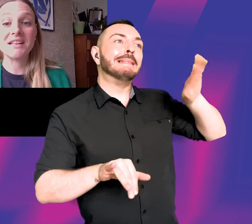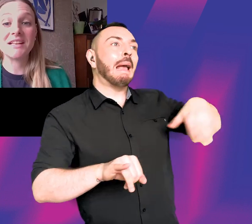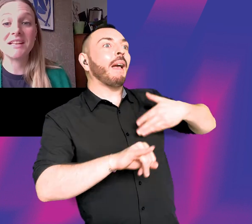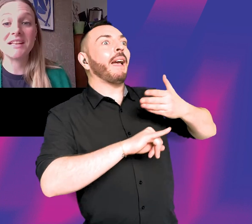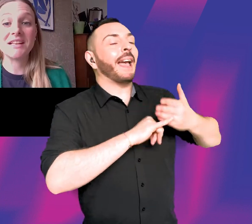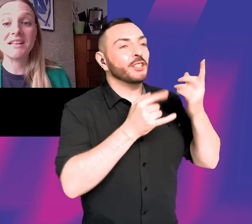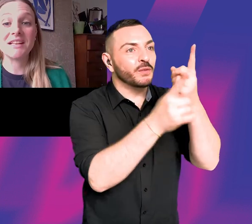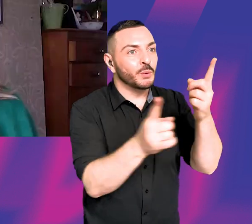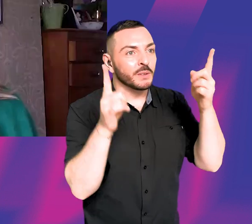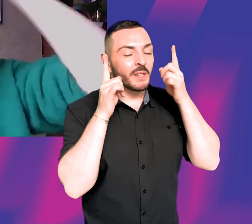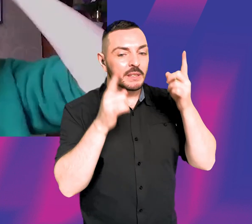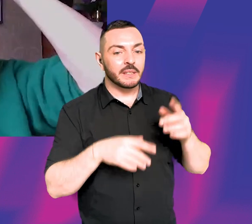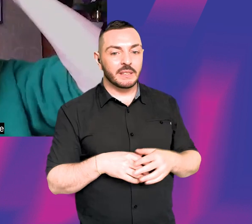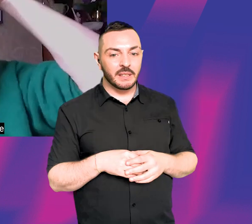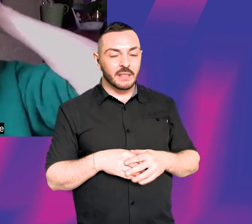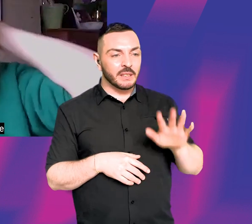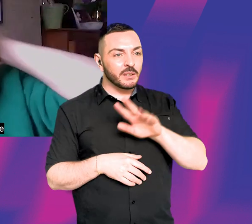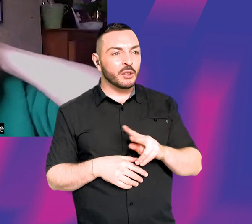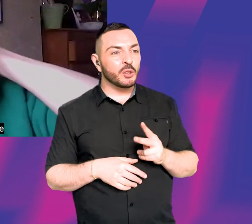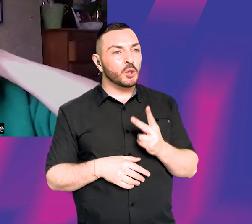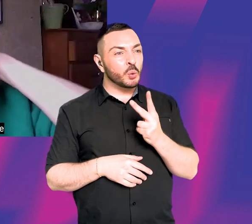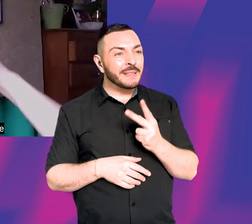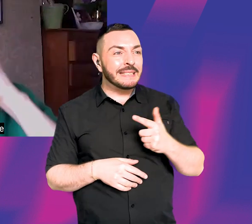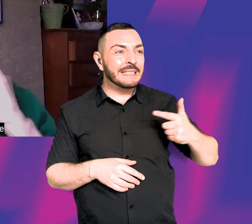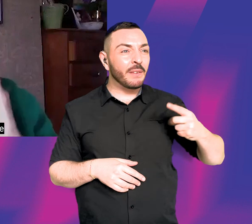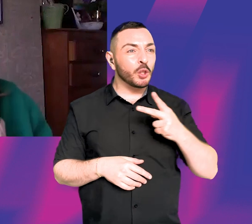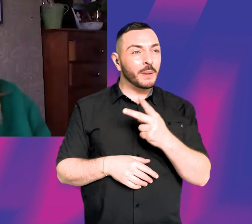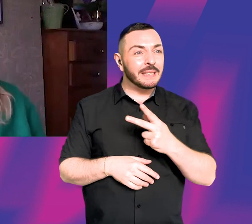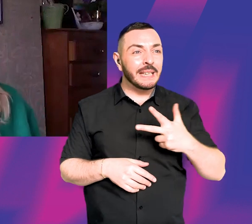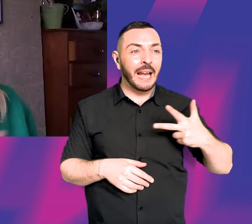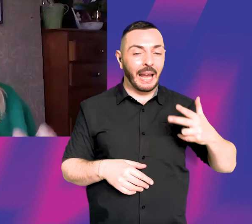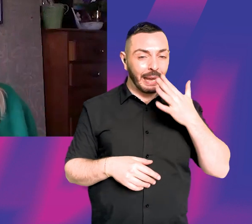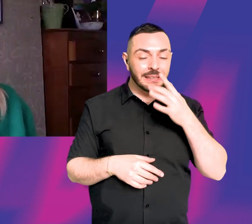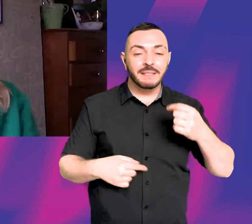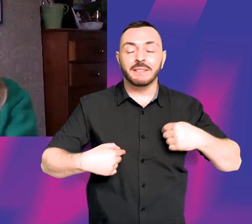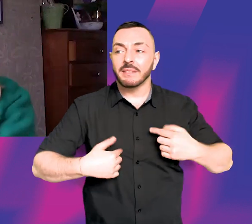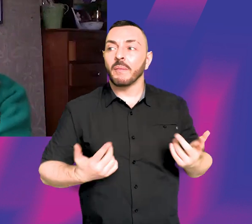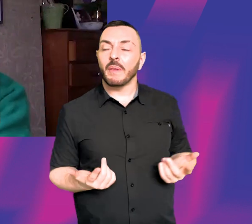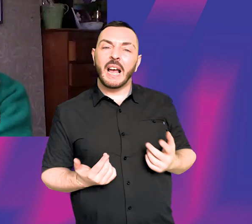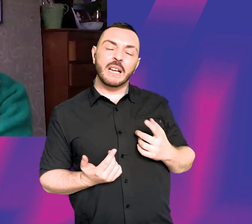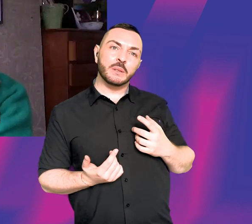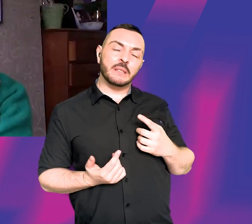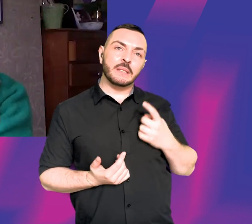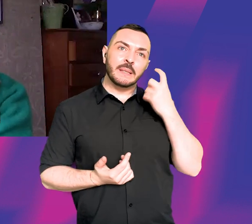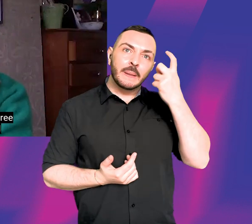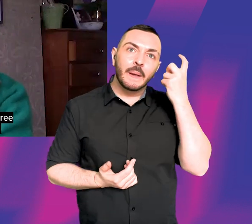of doing that. I was, I don't know, 27, 28. And that's, I think, when I had the free time to really think seriously about making a piece of work myself. And that's